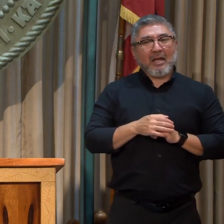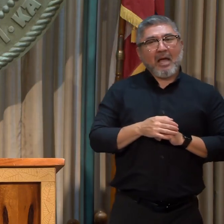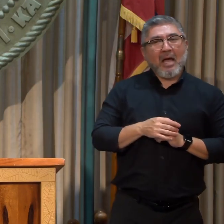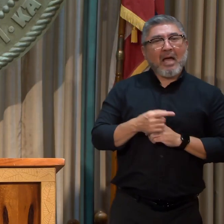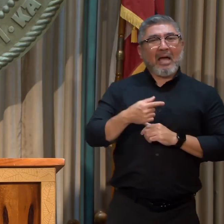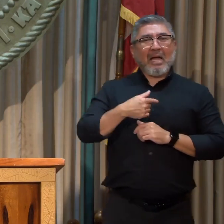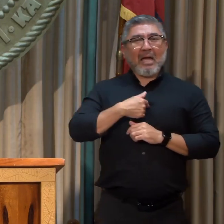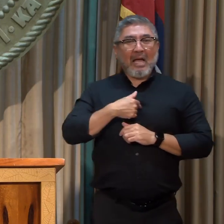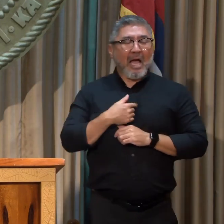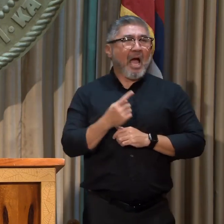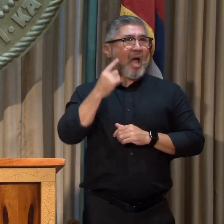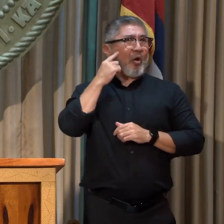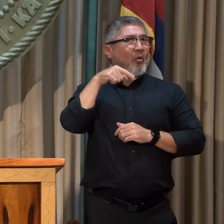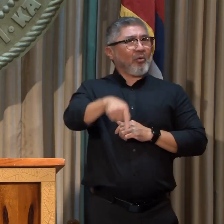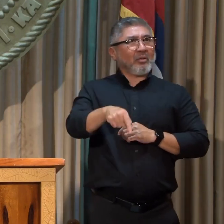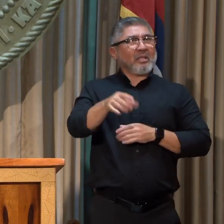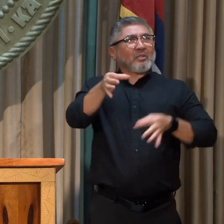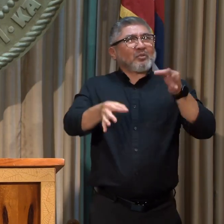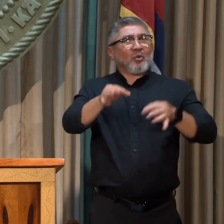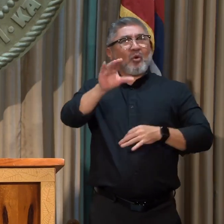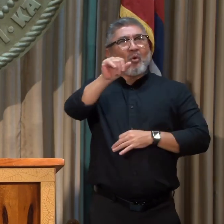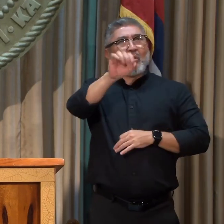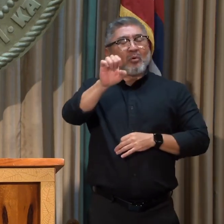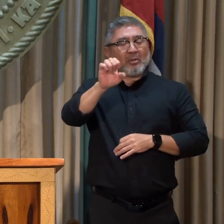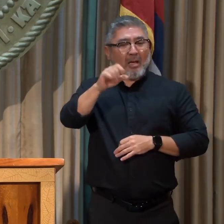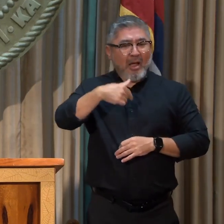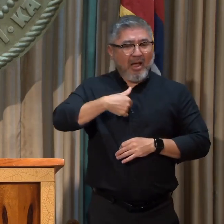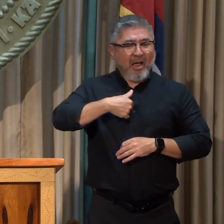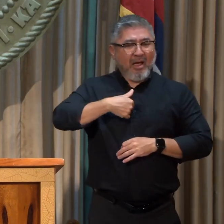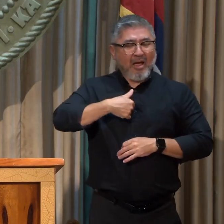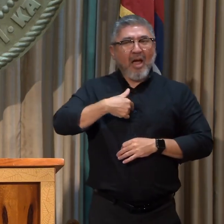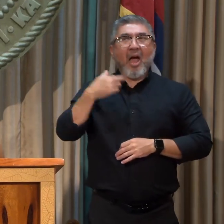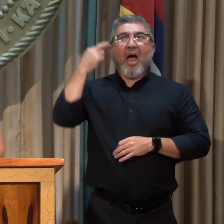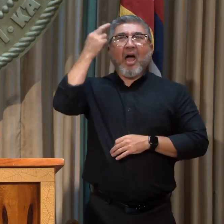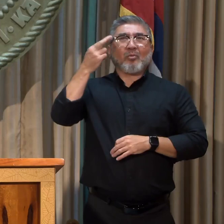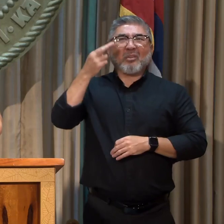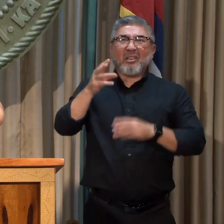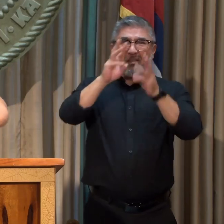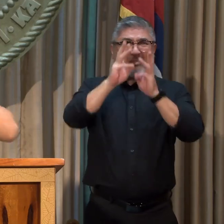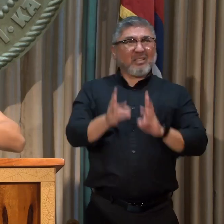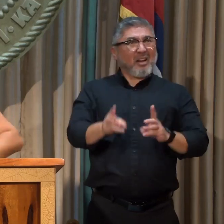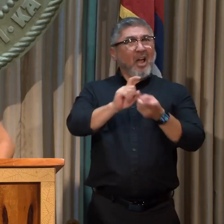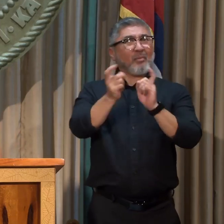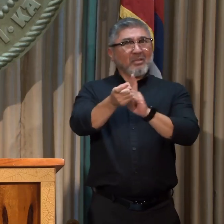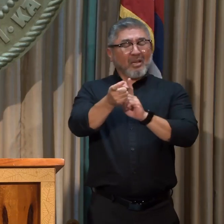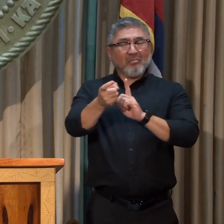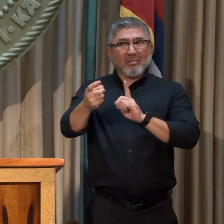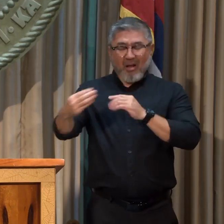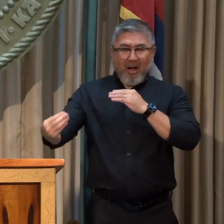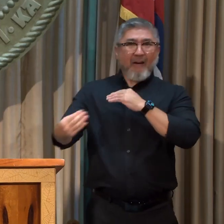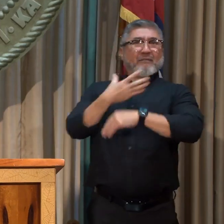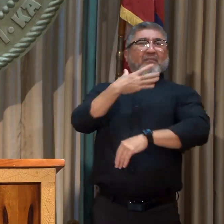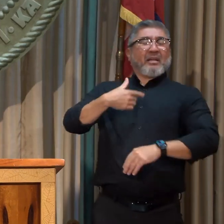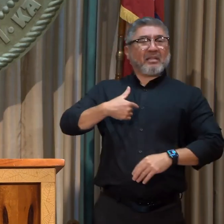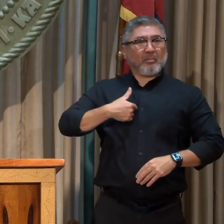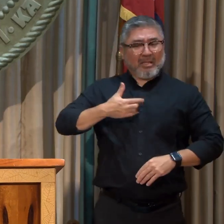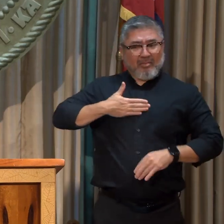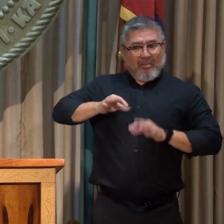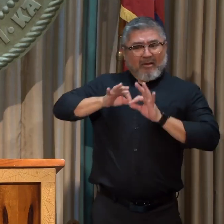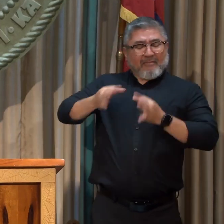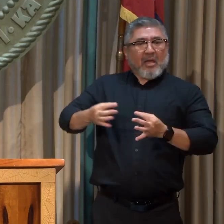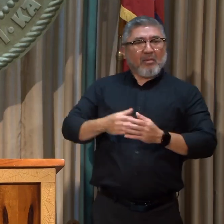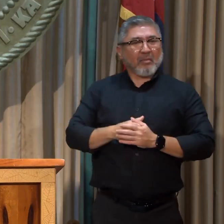I heard about the case, I realized the effects of climate change, like the drought and